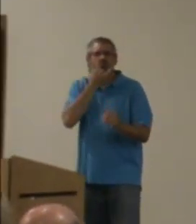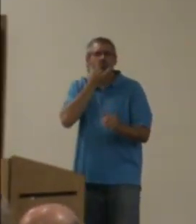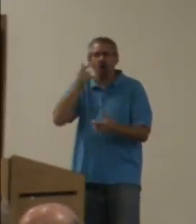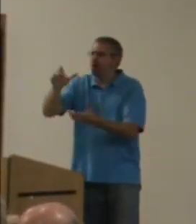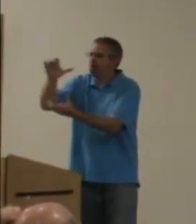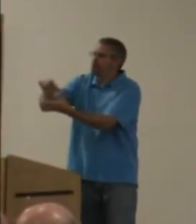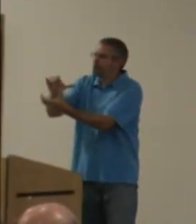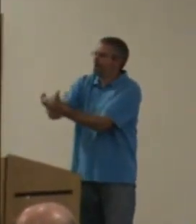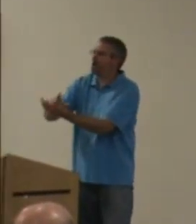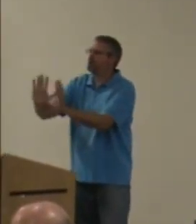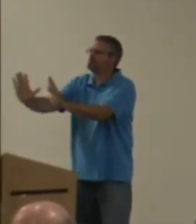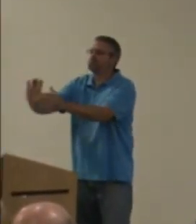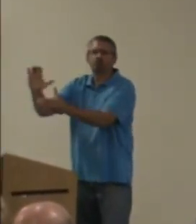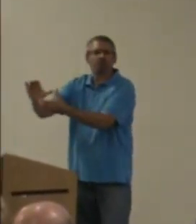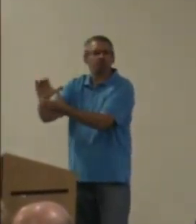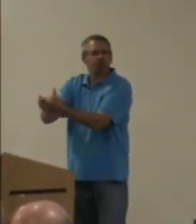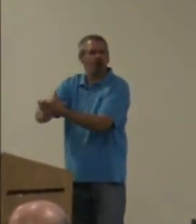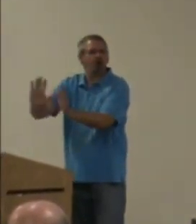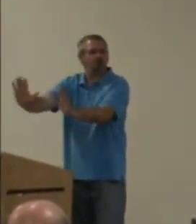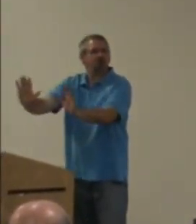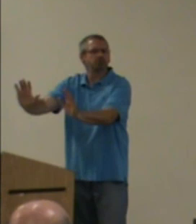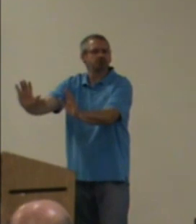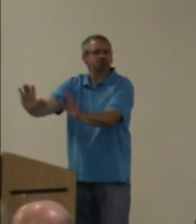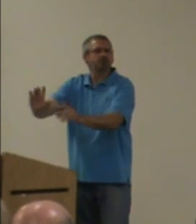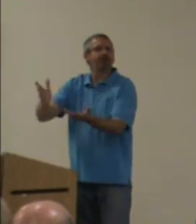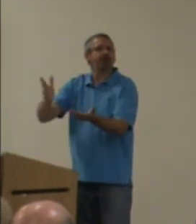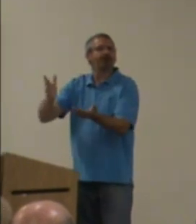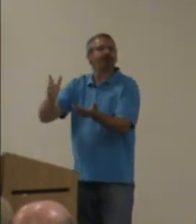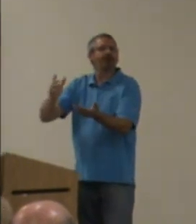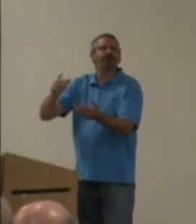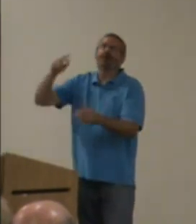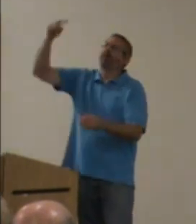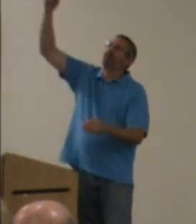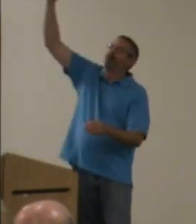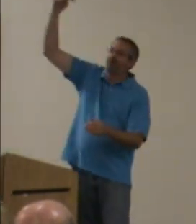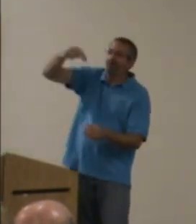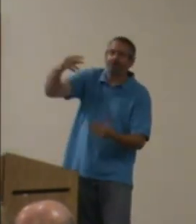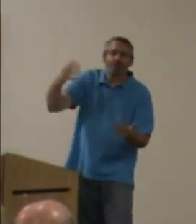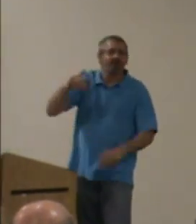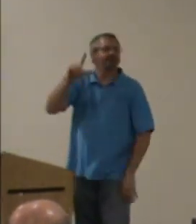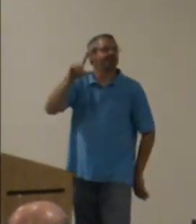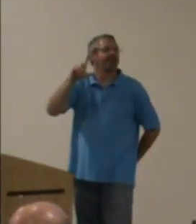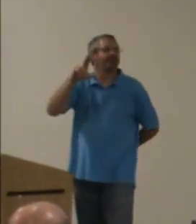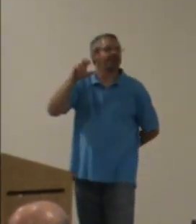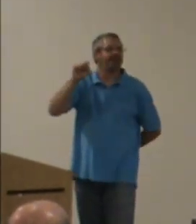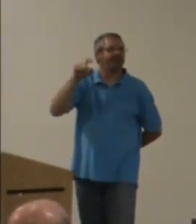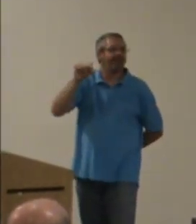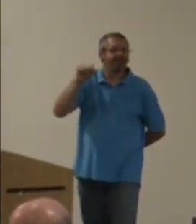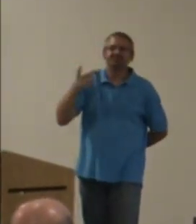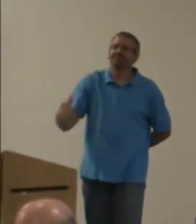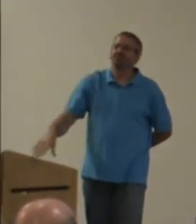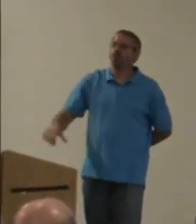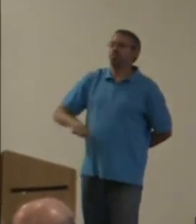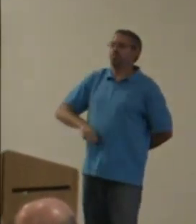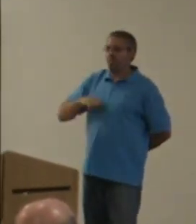Say it. That's a marriage. That's good. That's okay. But what happens if you're lost?